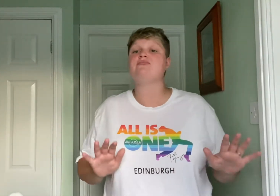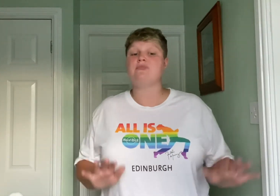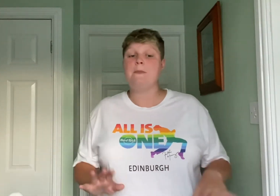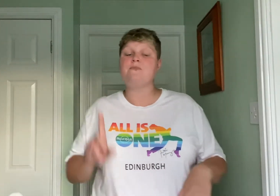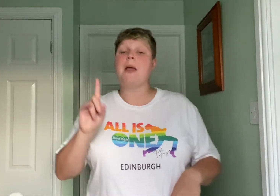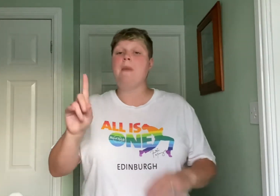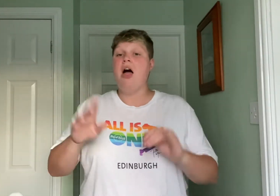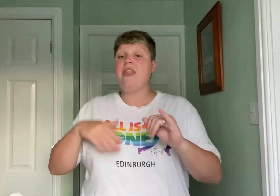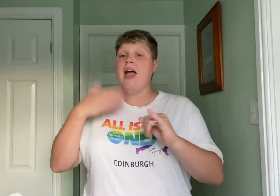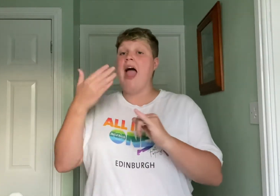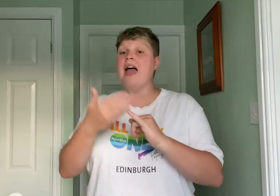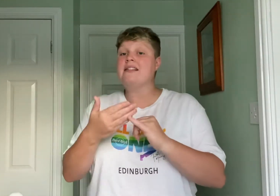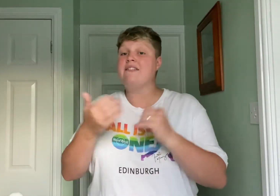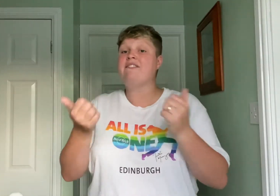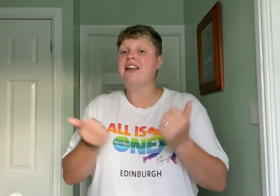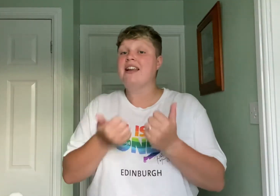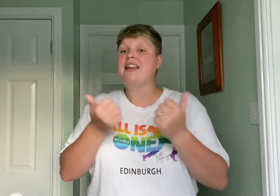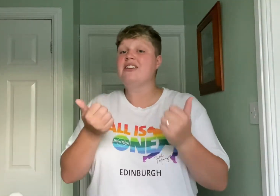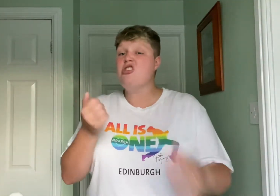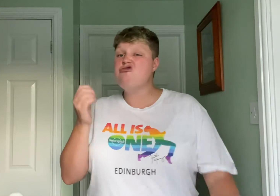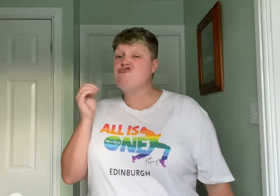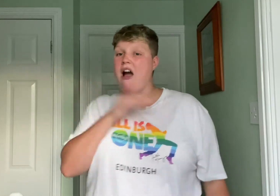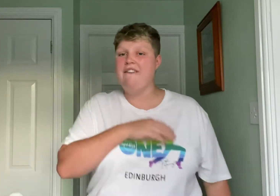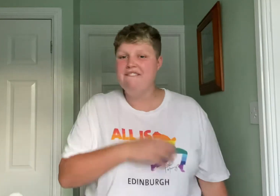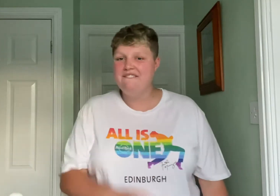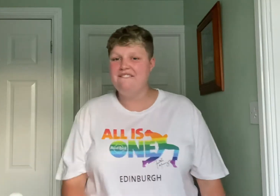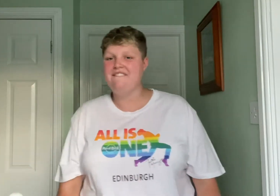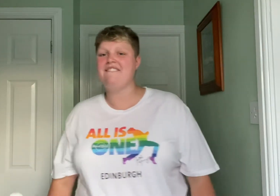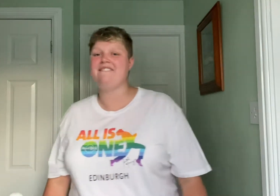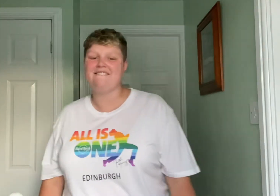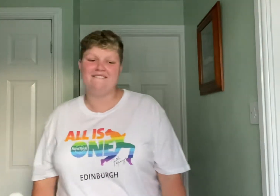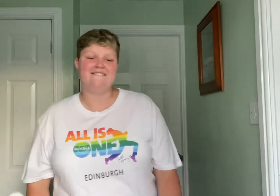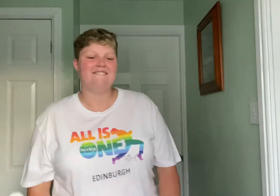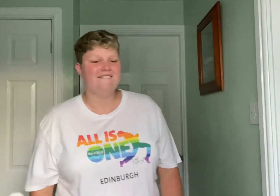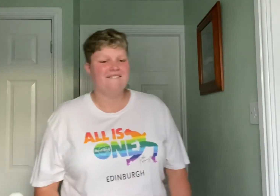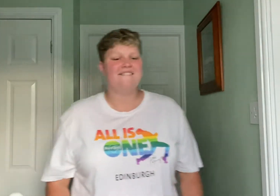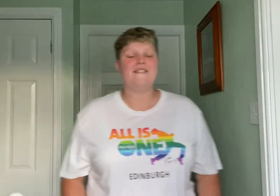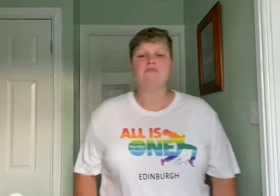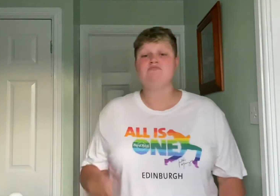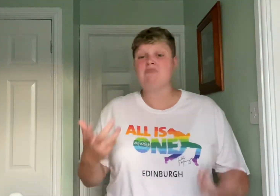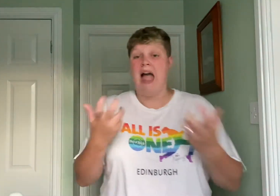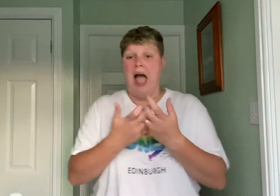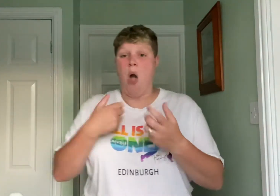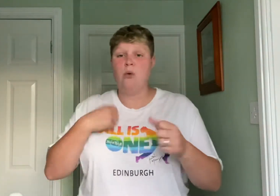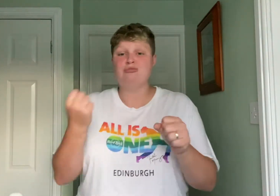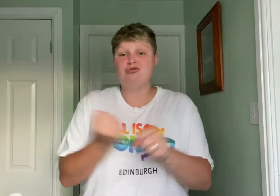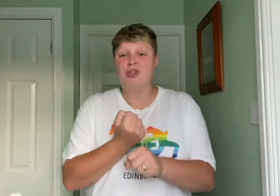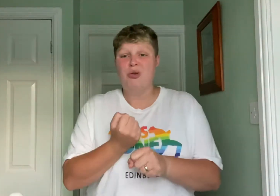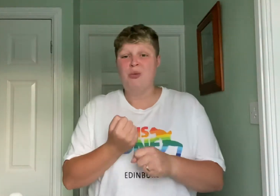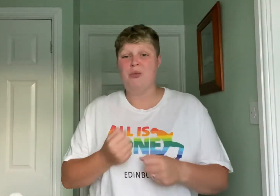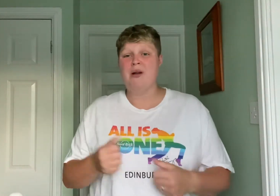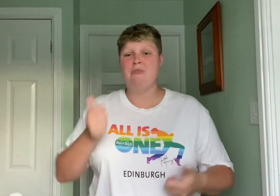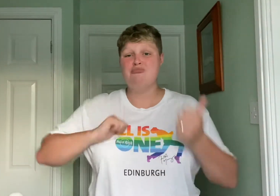we're going to do the finish, rough, it's way we do it, proud Mary,